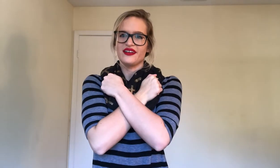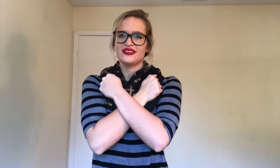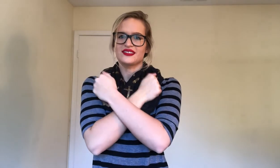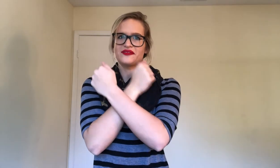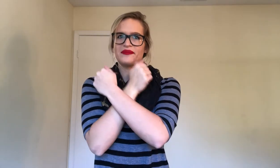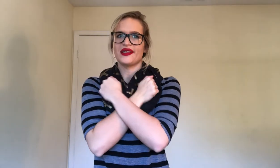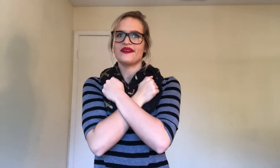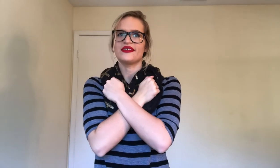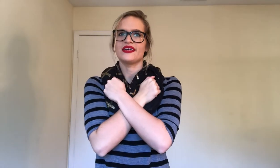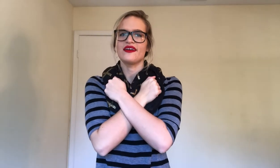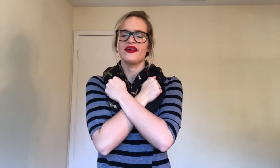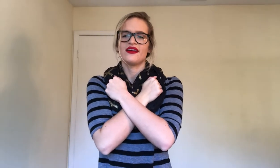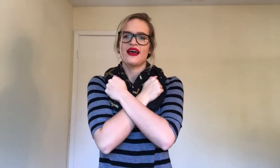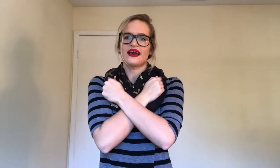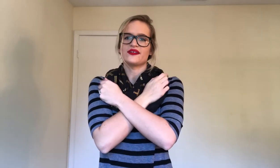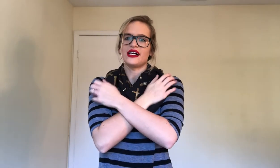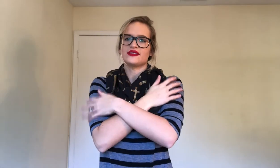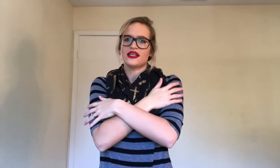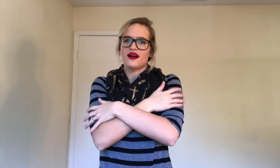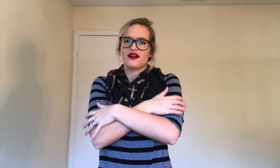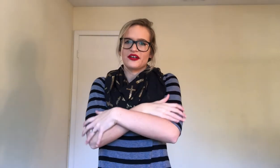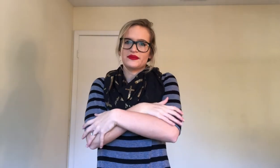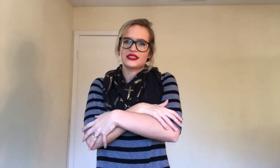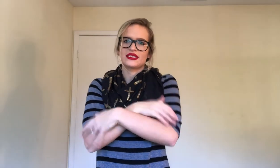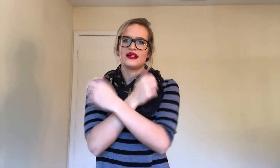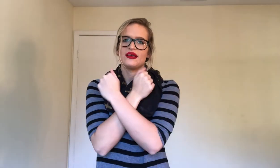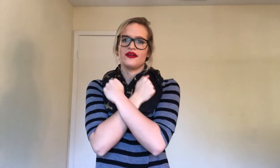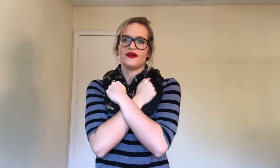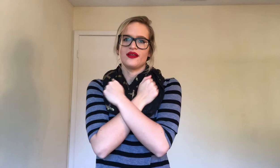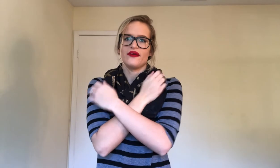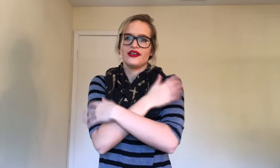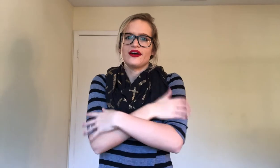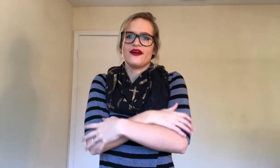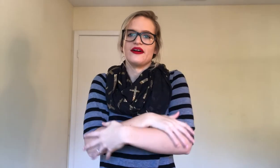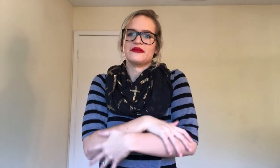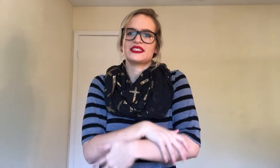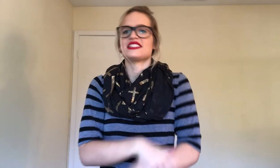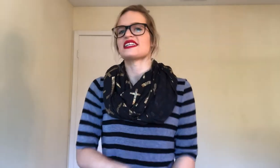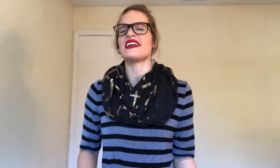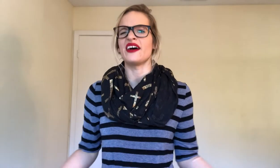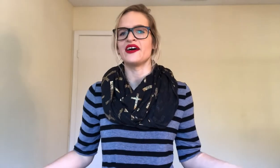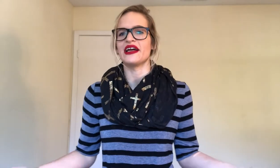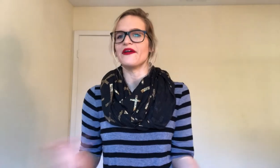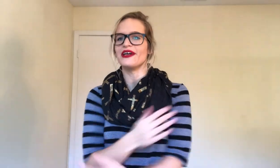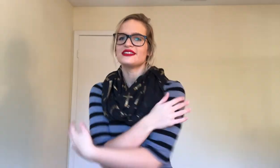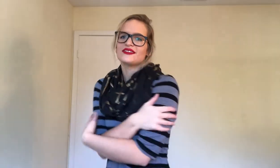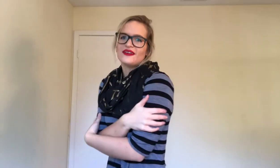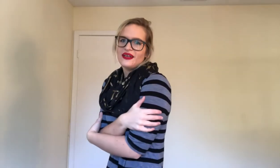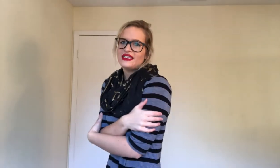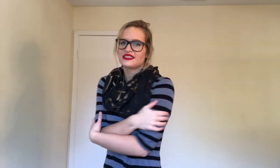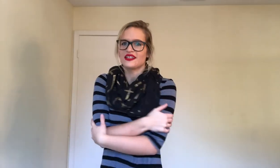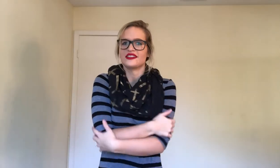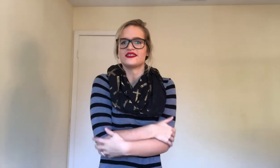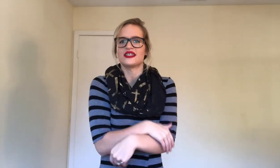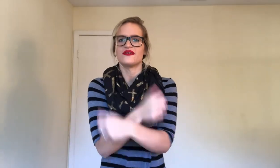Loving. So, from loving. I go down. To arms. Your loving arms. Because it's kind of a hug anyway. So. Just hug yourself.